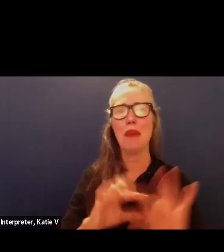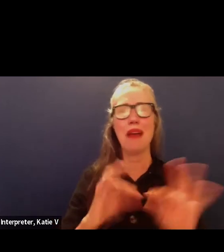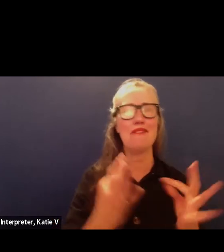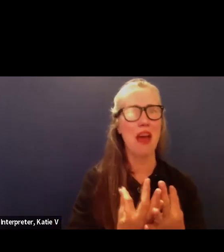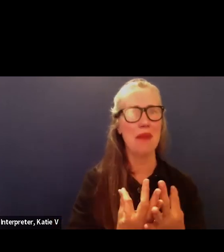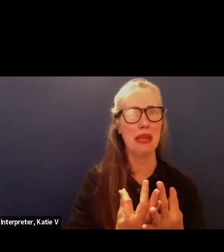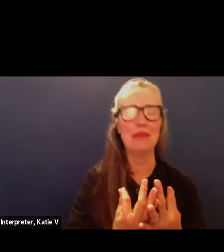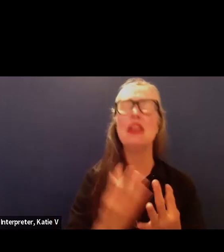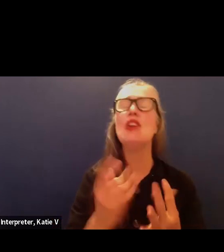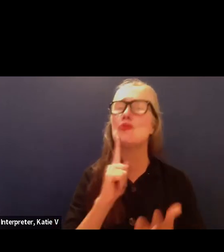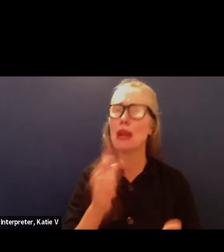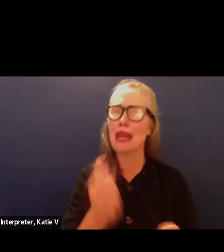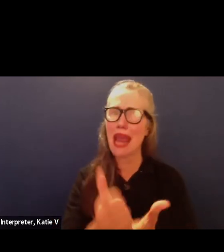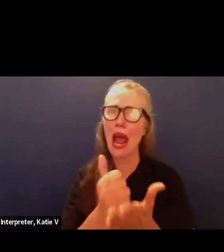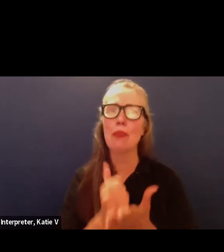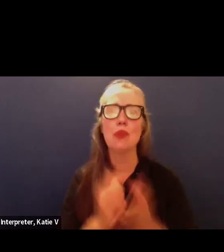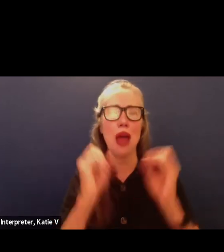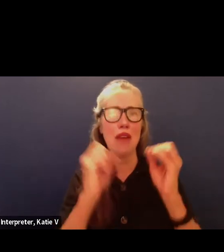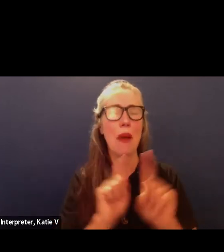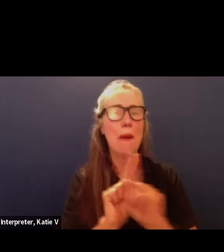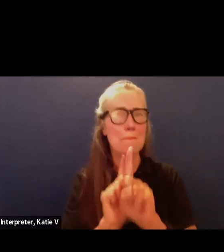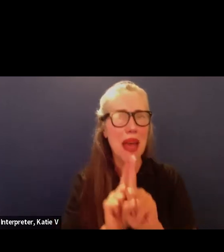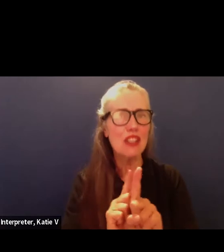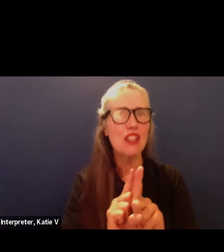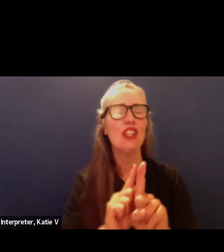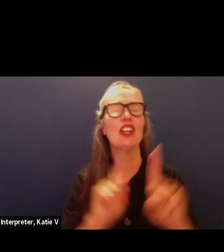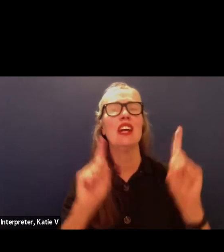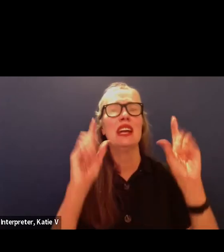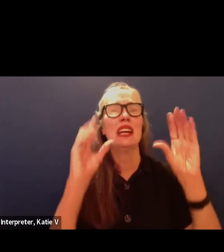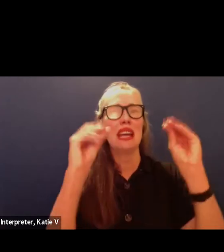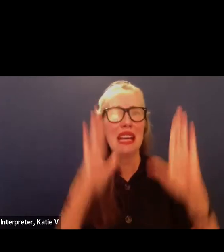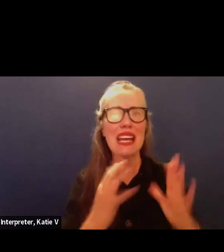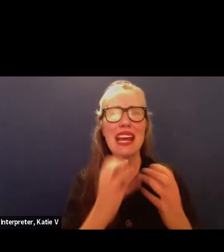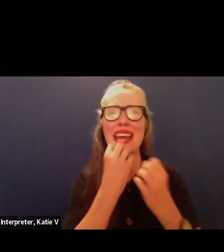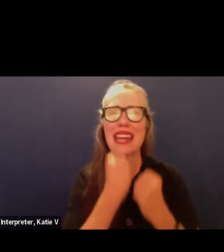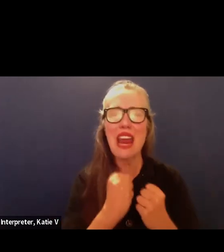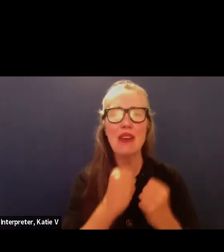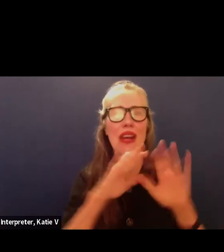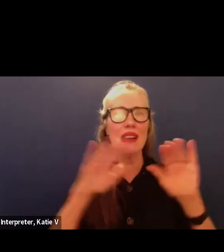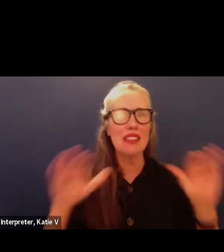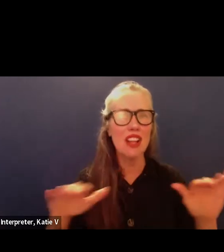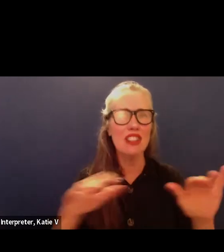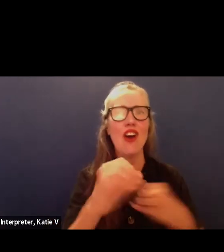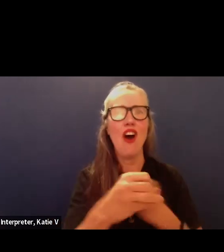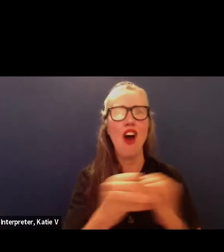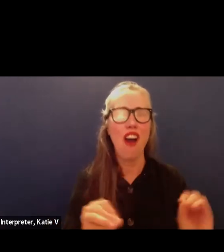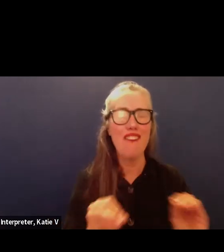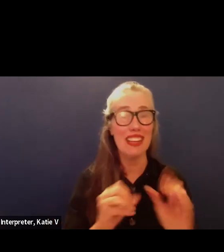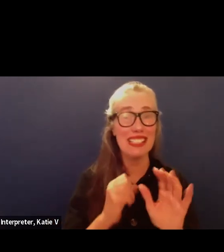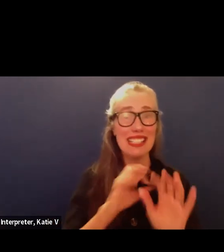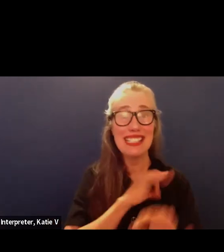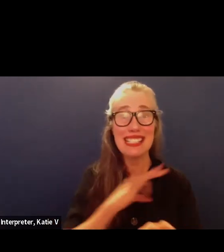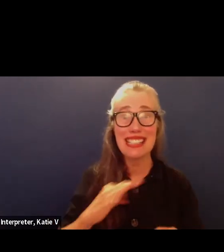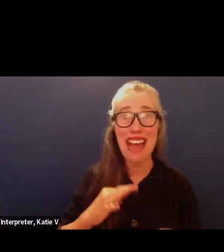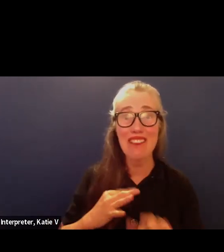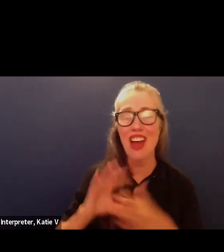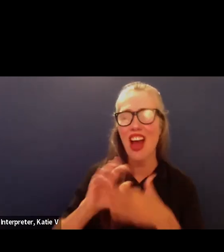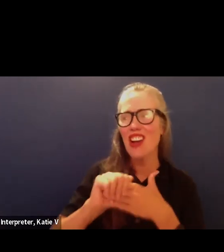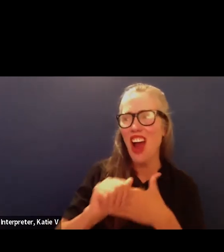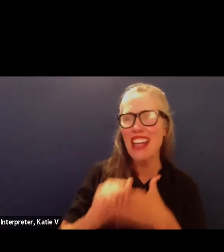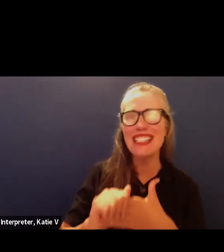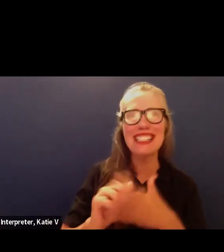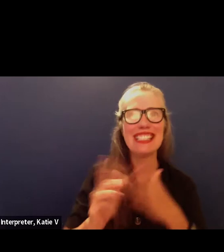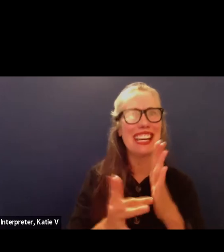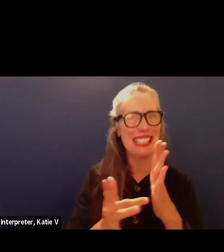and caring adults such as teachers instructional assistants office staff guidance technicians and counselors at my